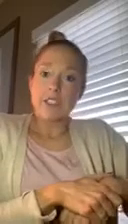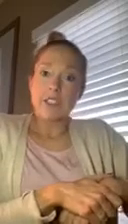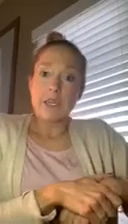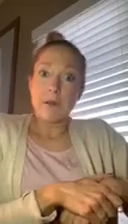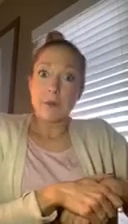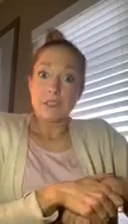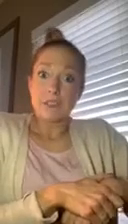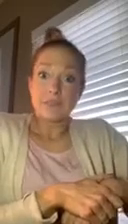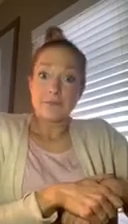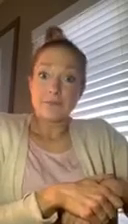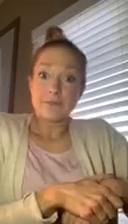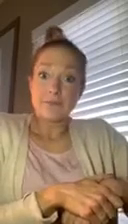take my bracelet?